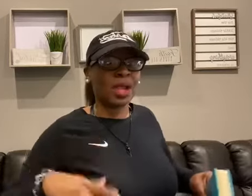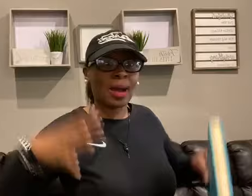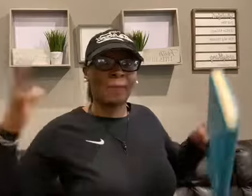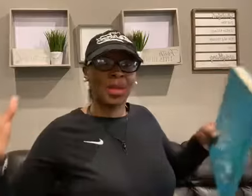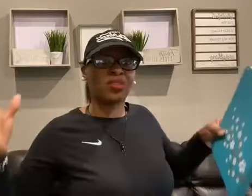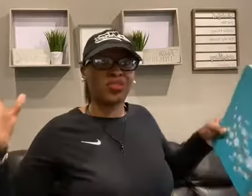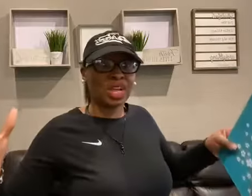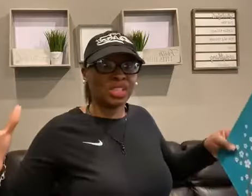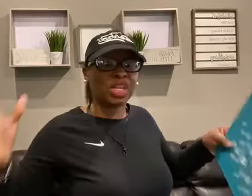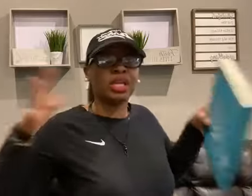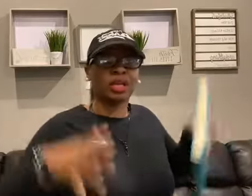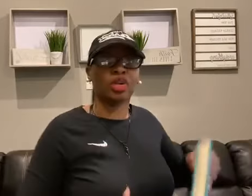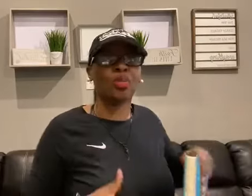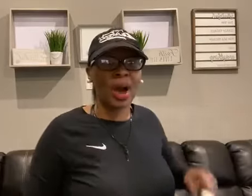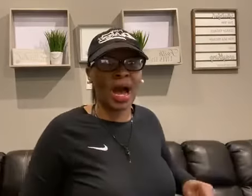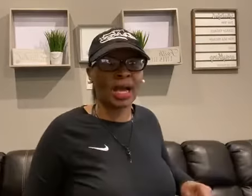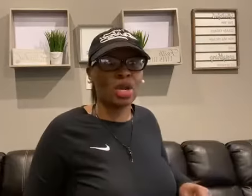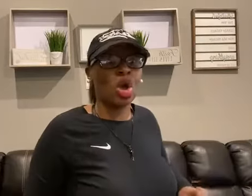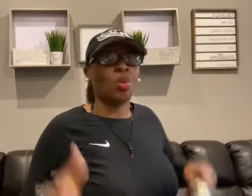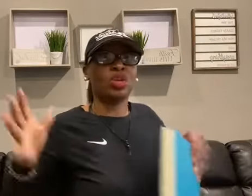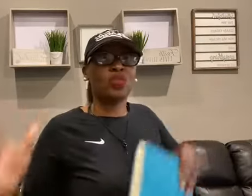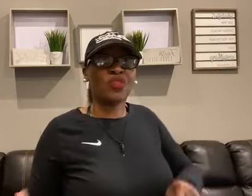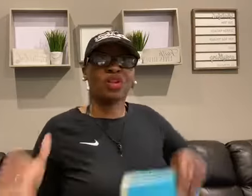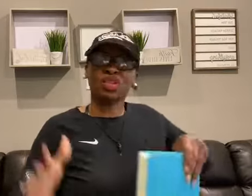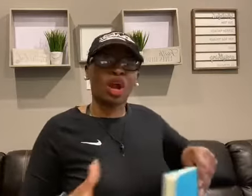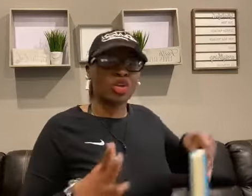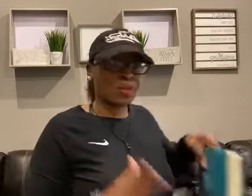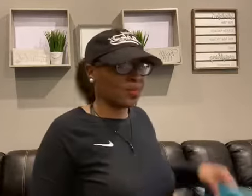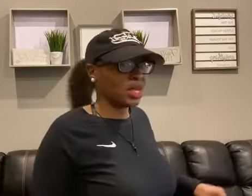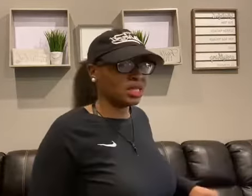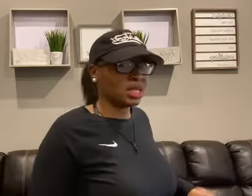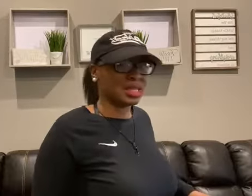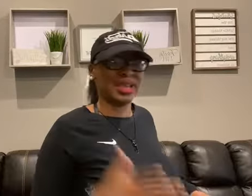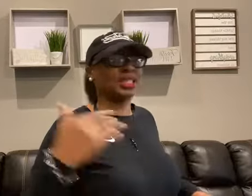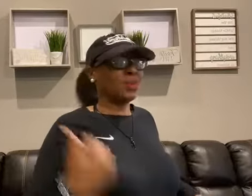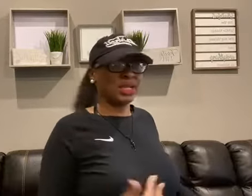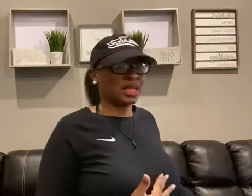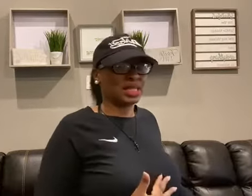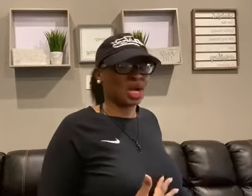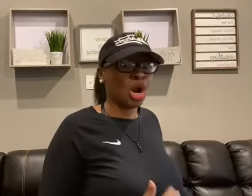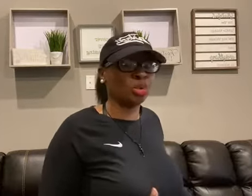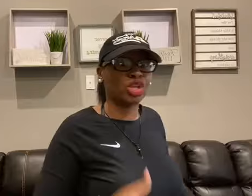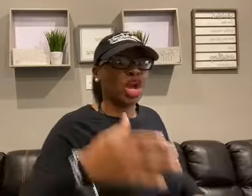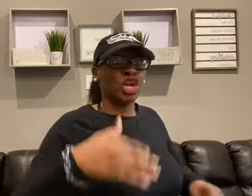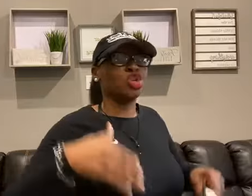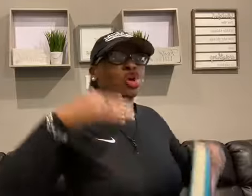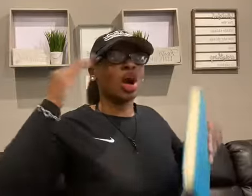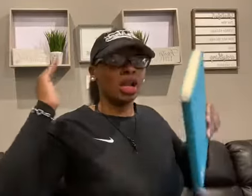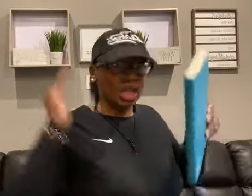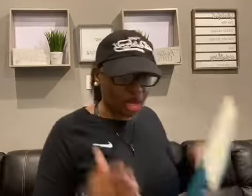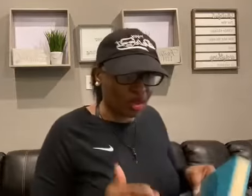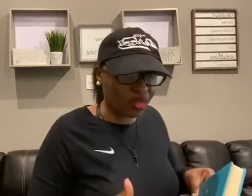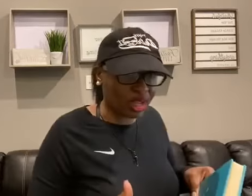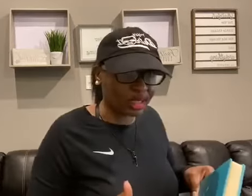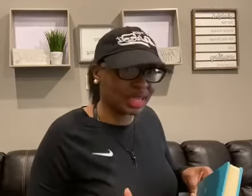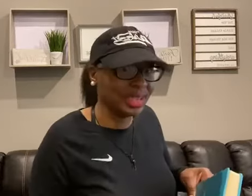being a big fish in a little pond. When you first start your business, especially as a coach, you're a little fish